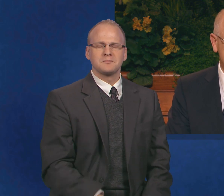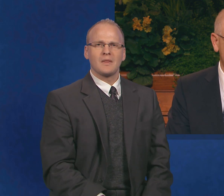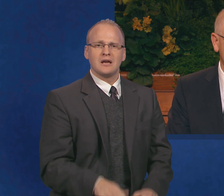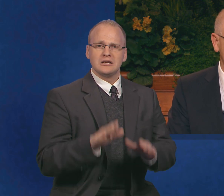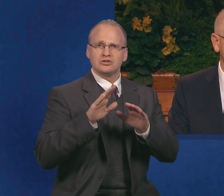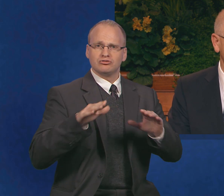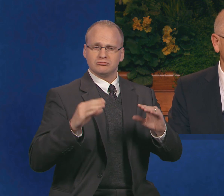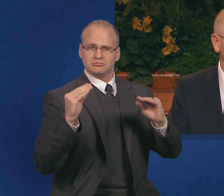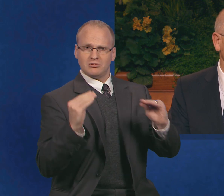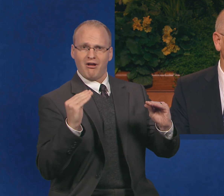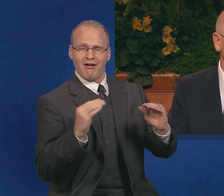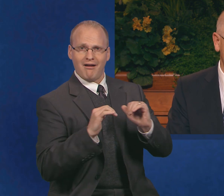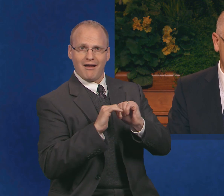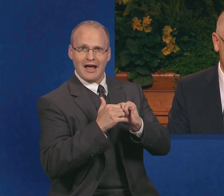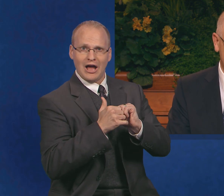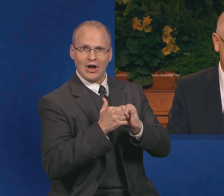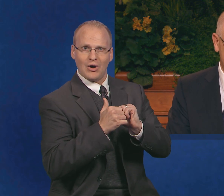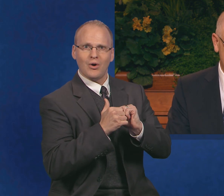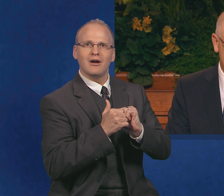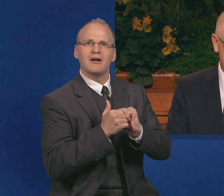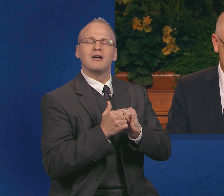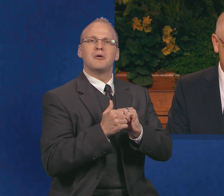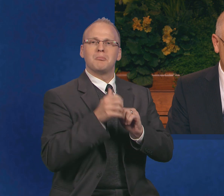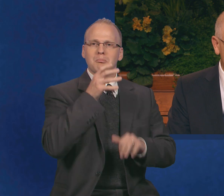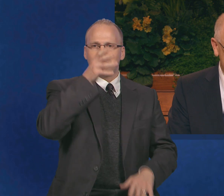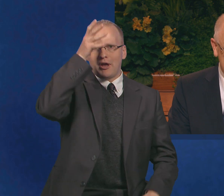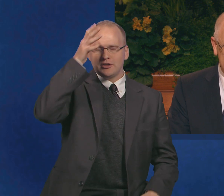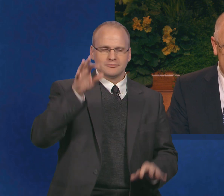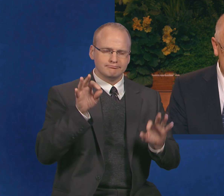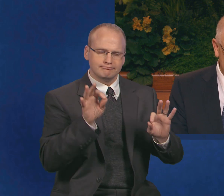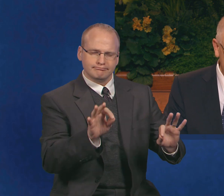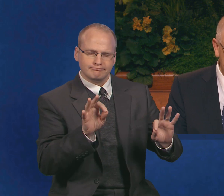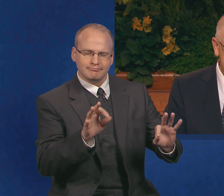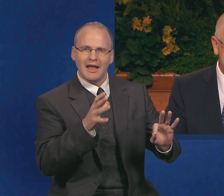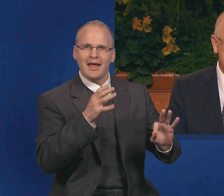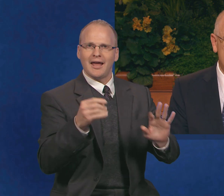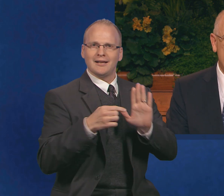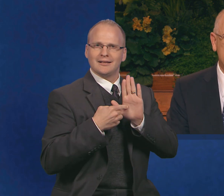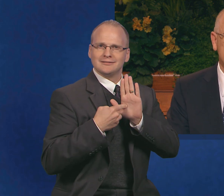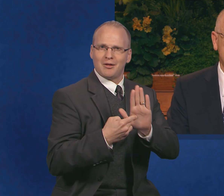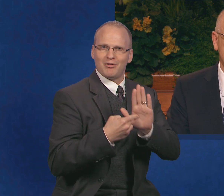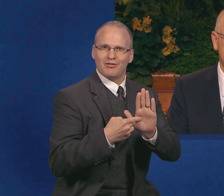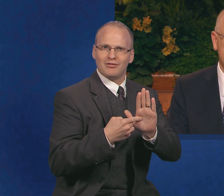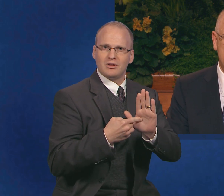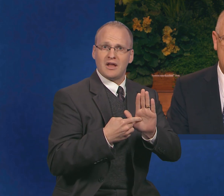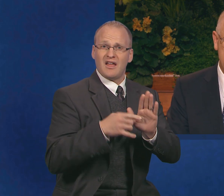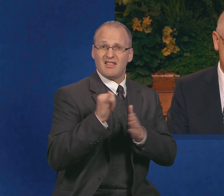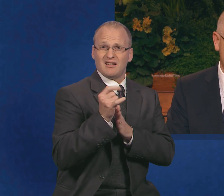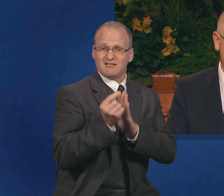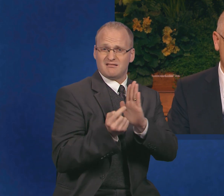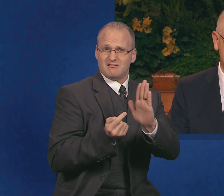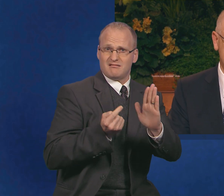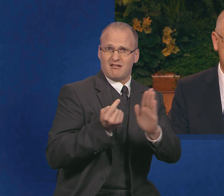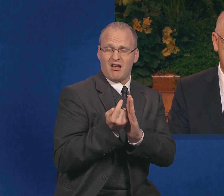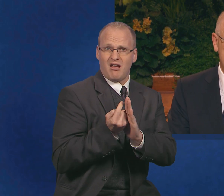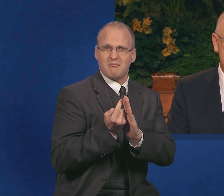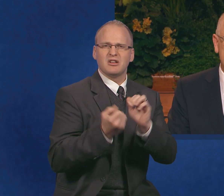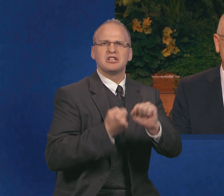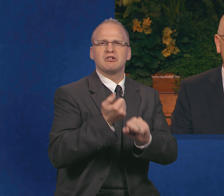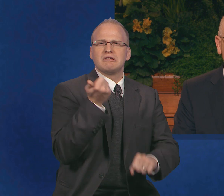examples of their parents. The early 1920s in Mexico were hard times. The violent